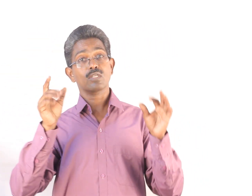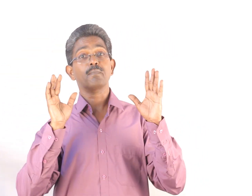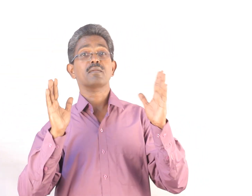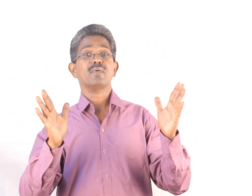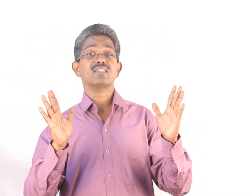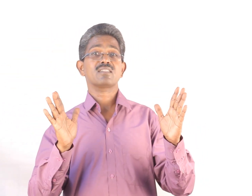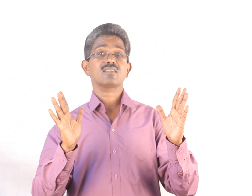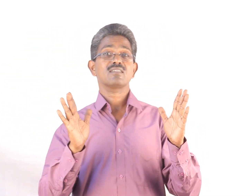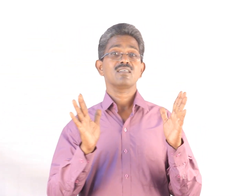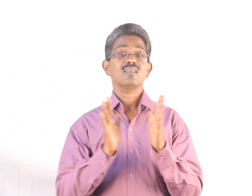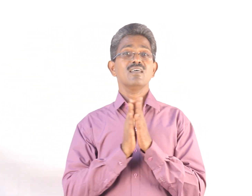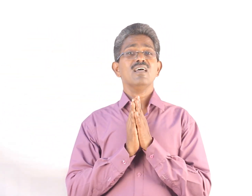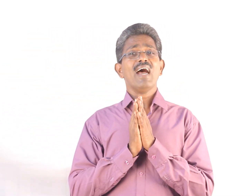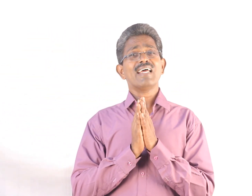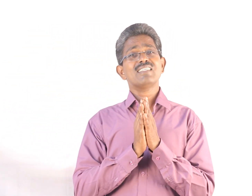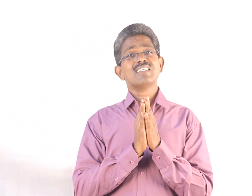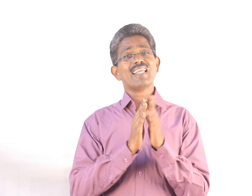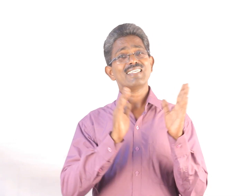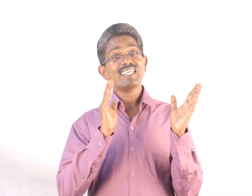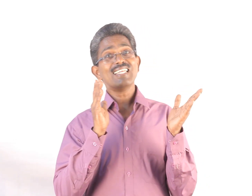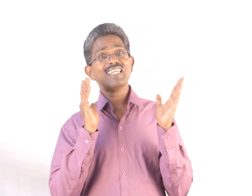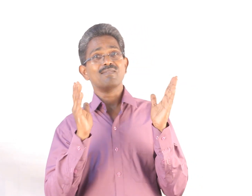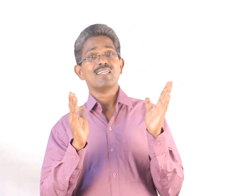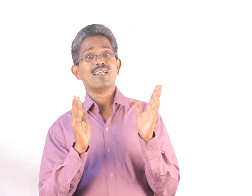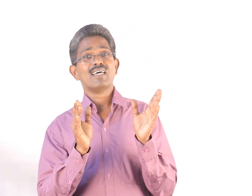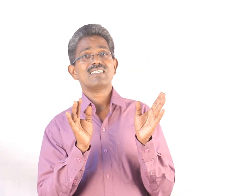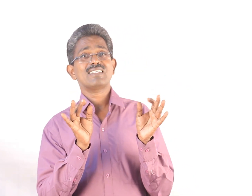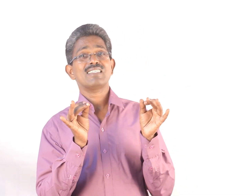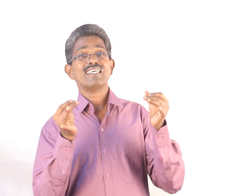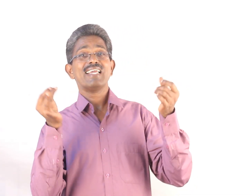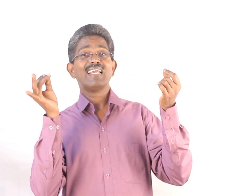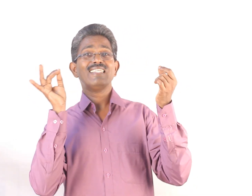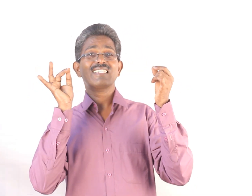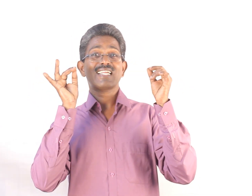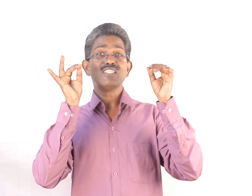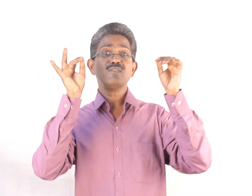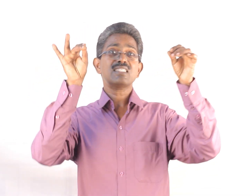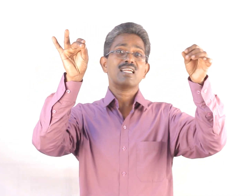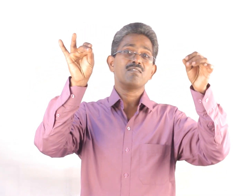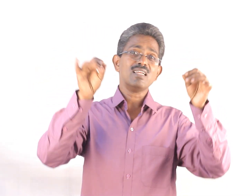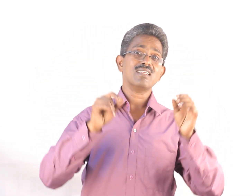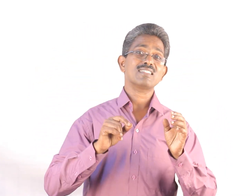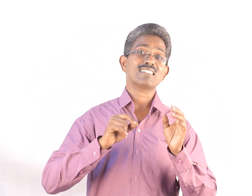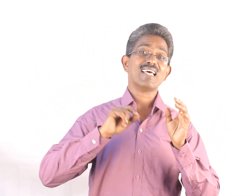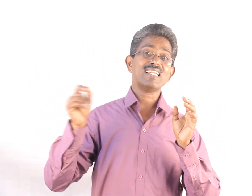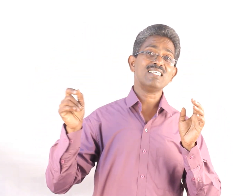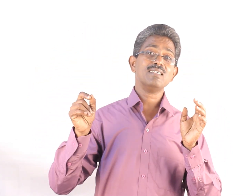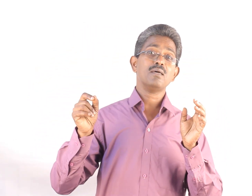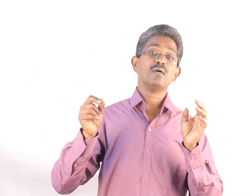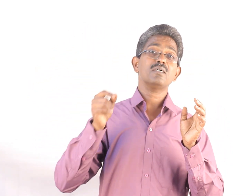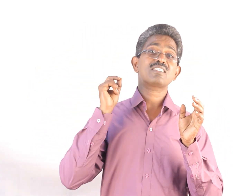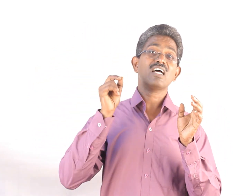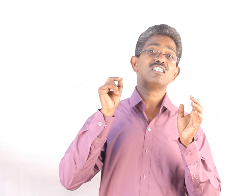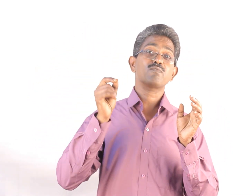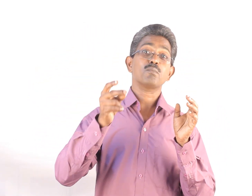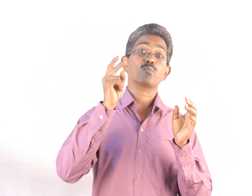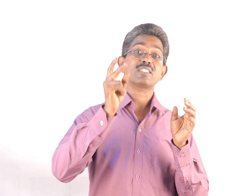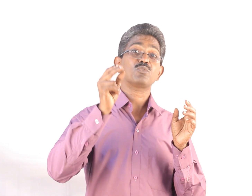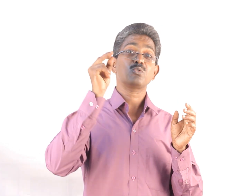,000 per month. And at degree level, at graduation level, the salary starts from rupees